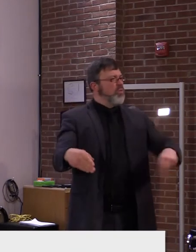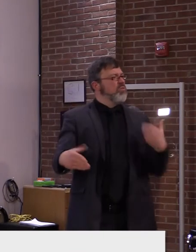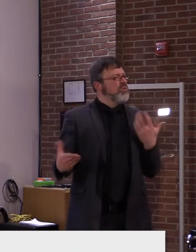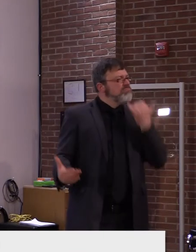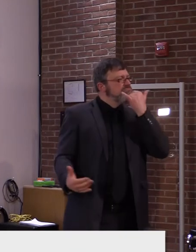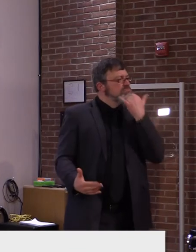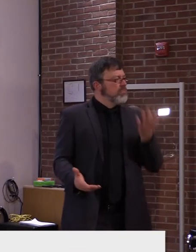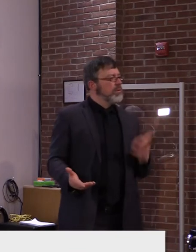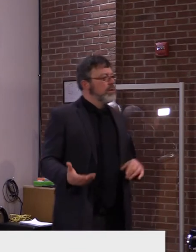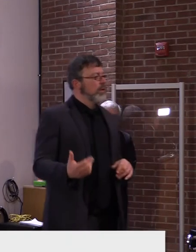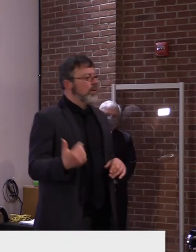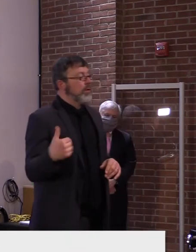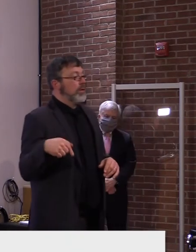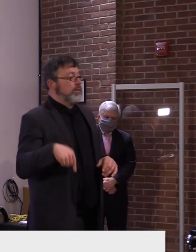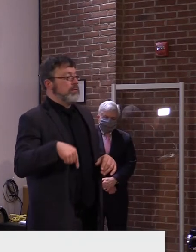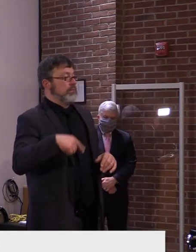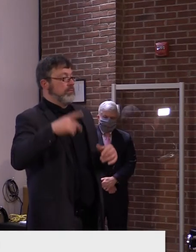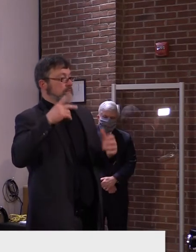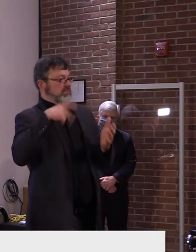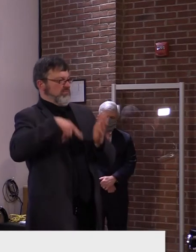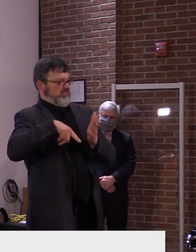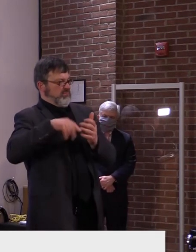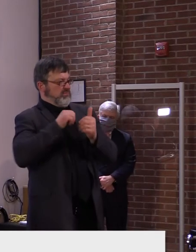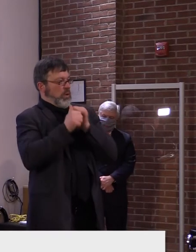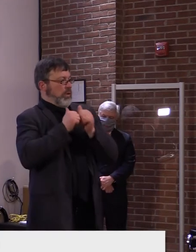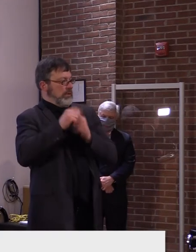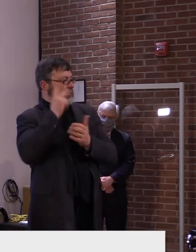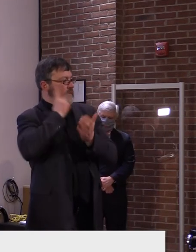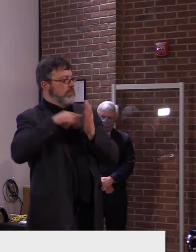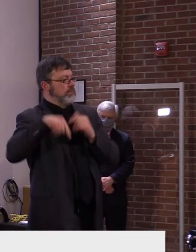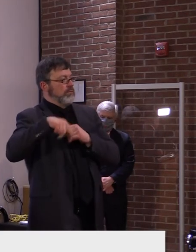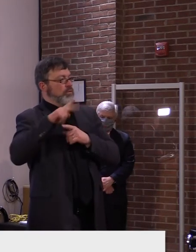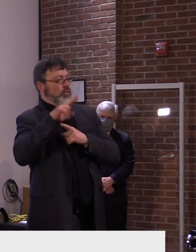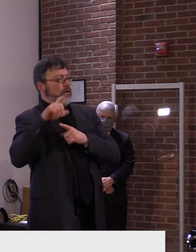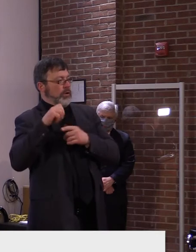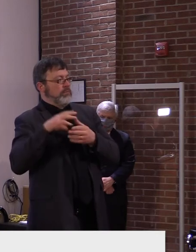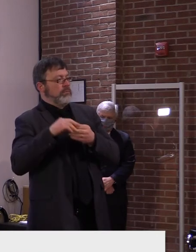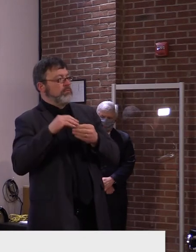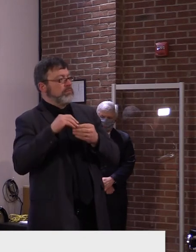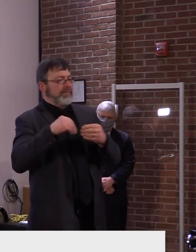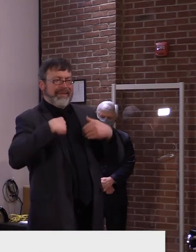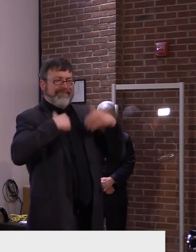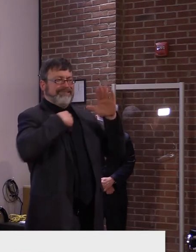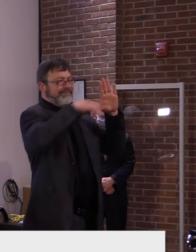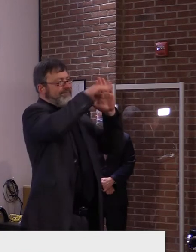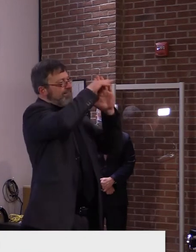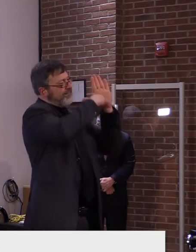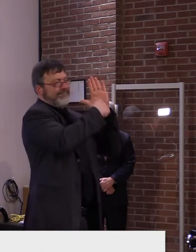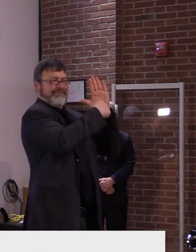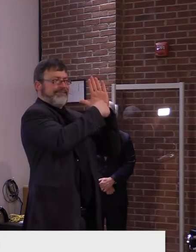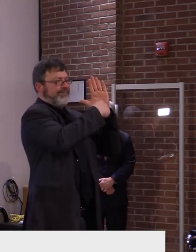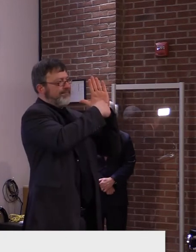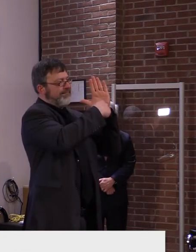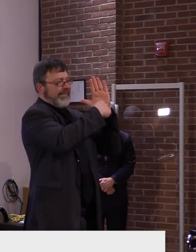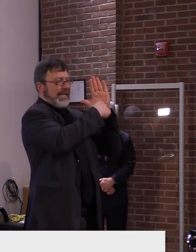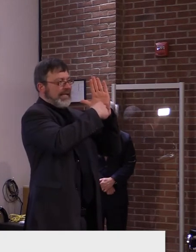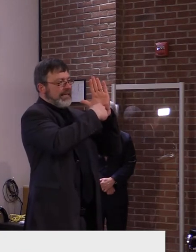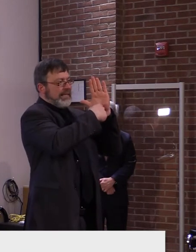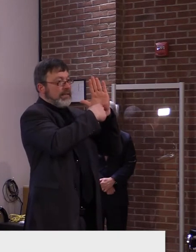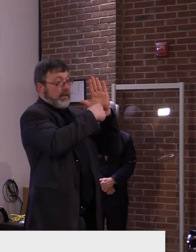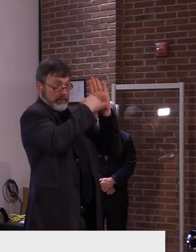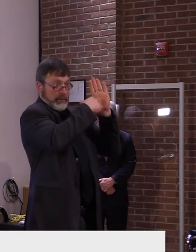social clubs to operate. Um, if they are able to operate as a restaurant, they need to follow the restaurant guidance